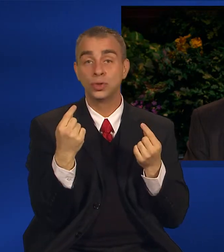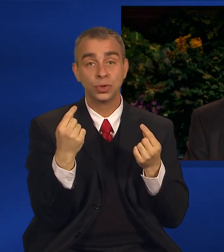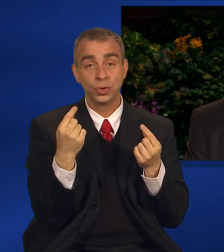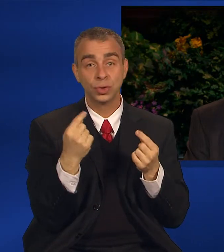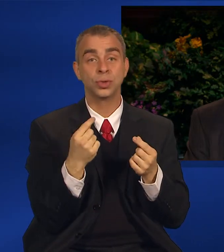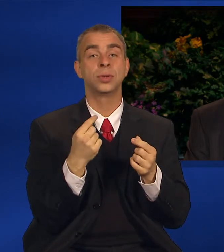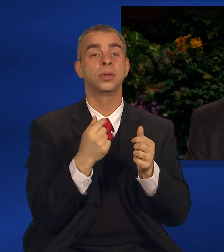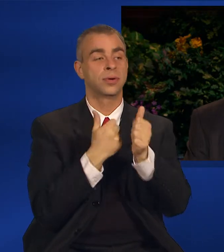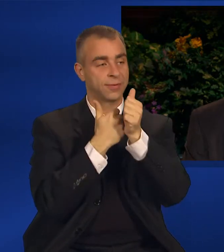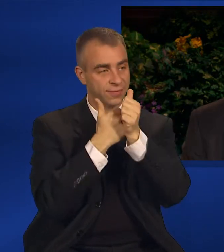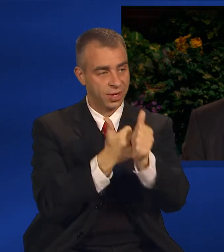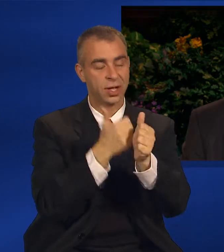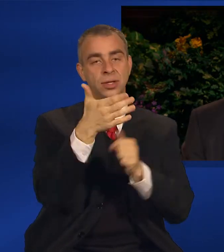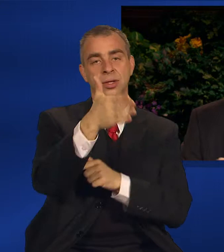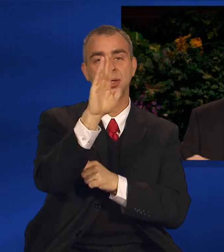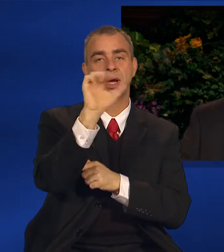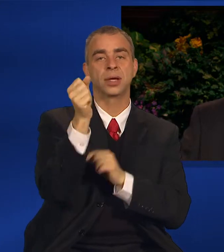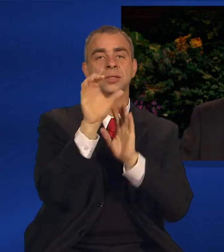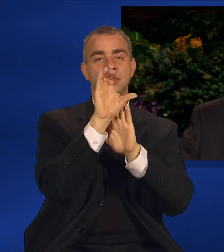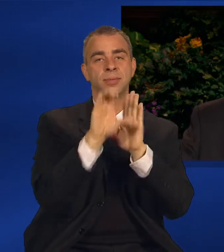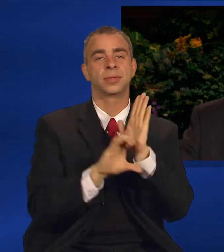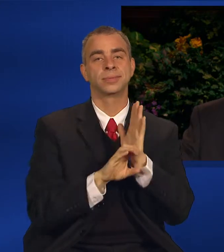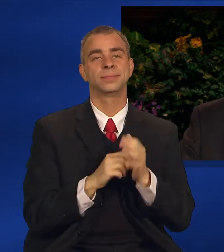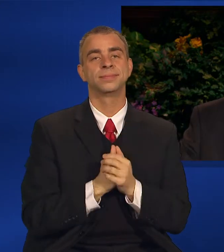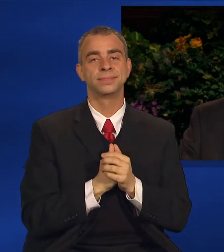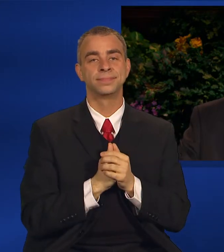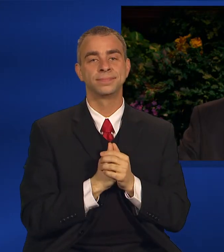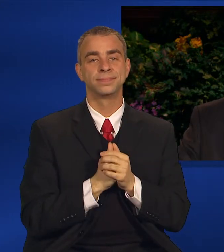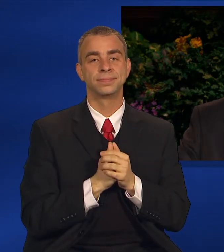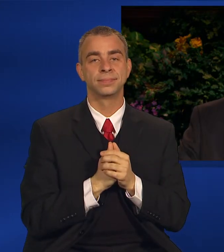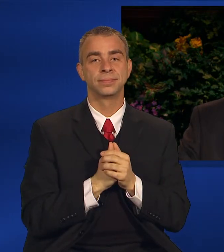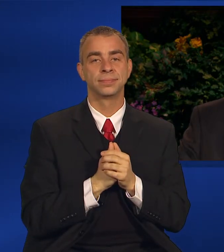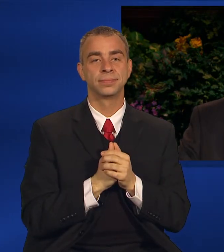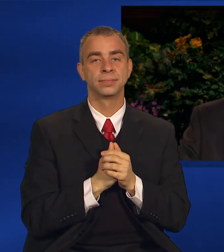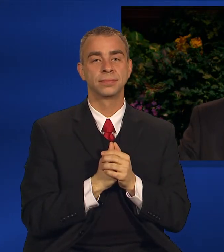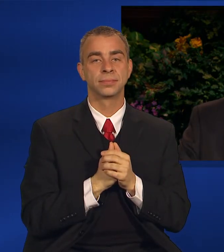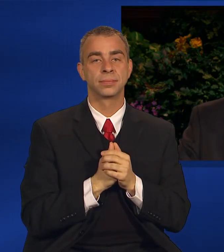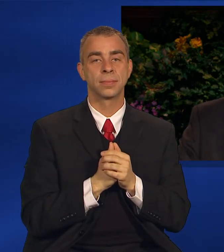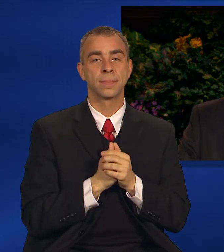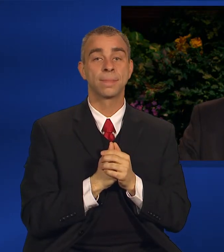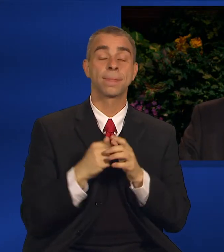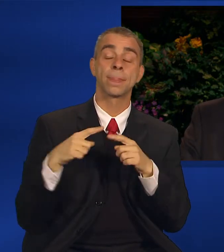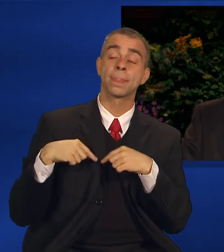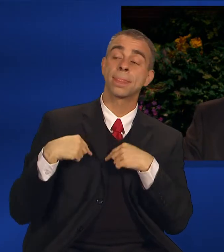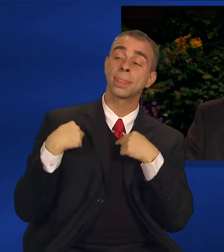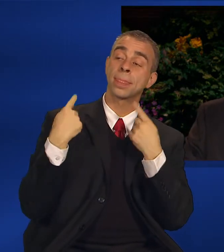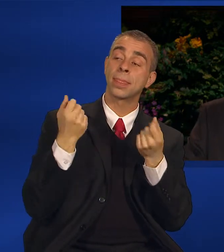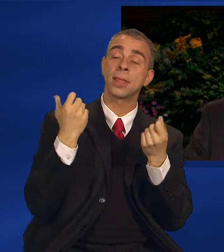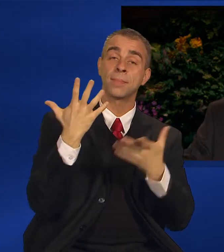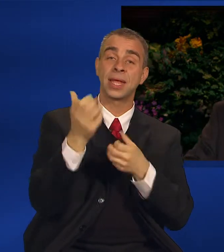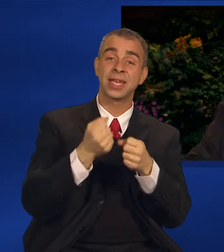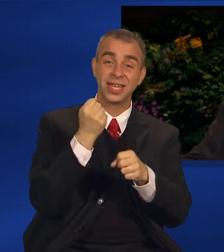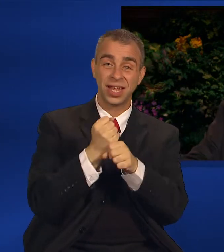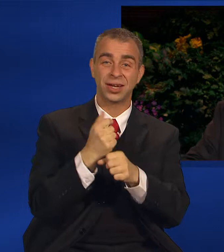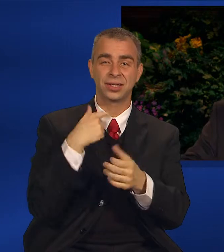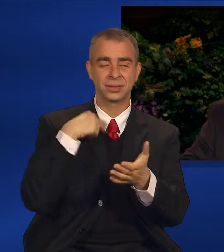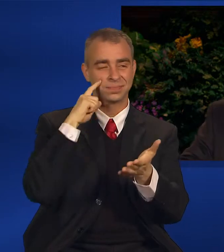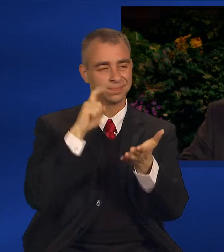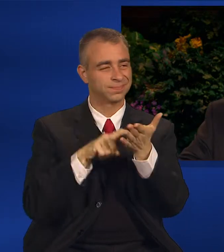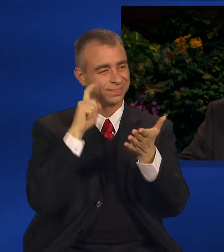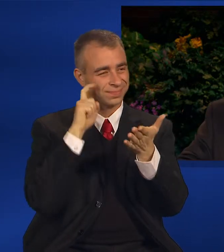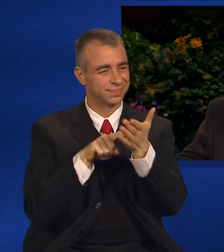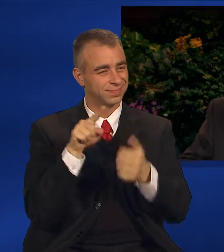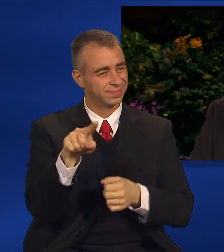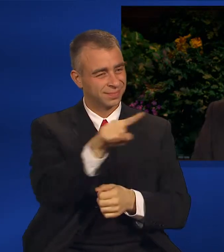today as we obey God's commandments. Throughout the years, I have known countless individuals